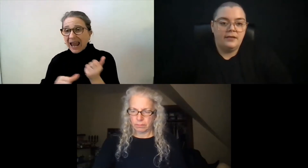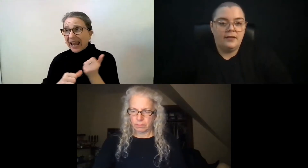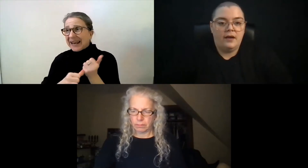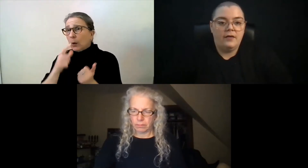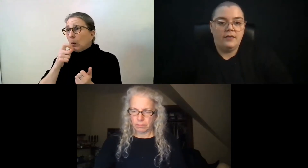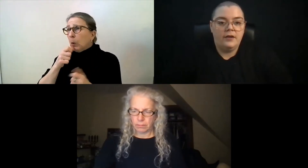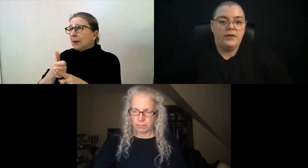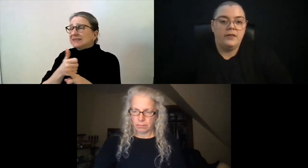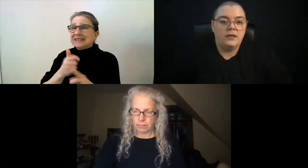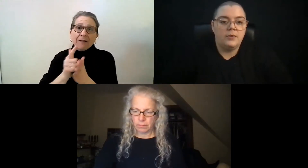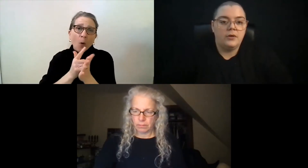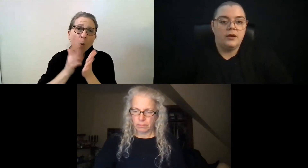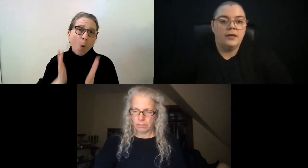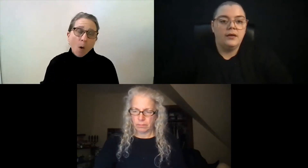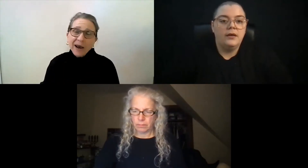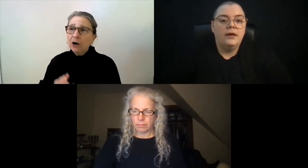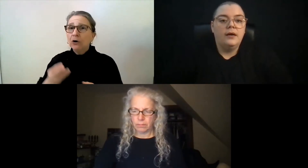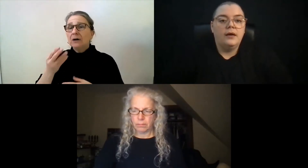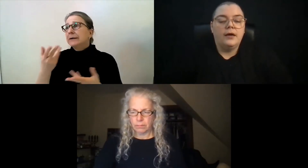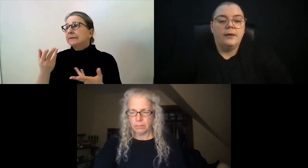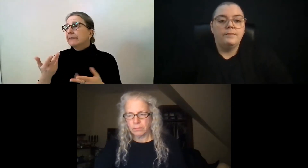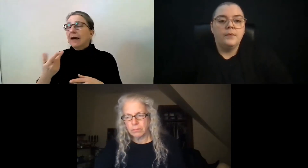needs. And they're, you know, in the community.